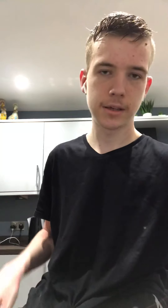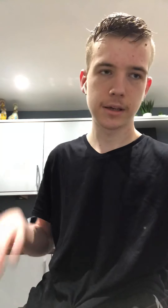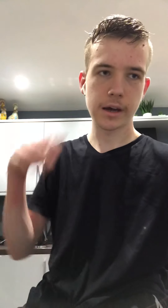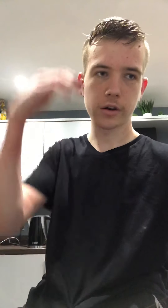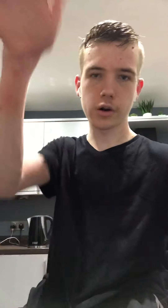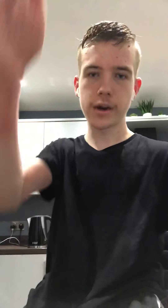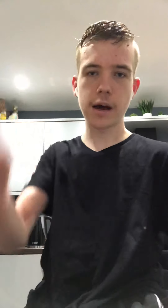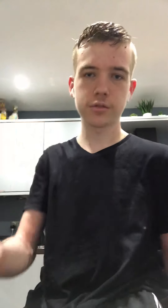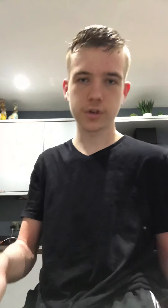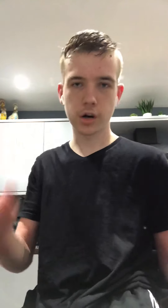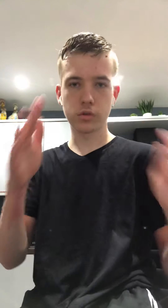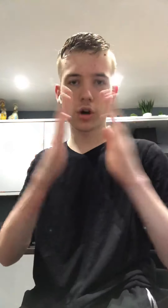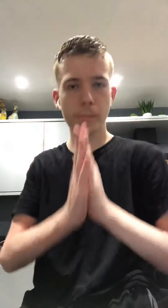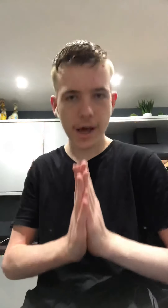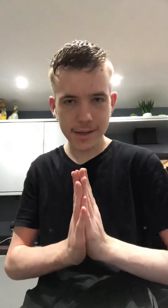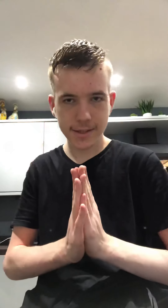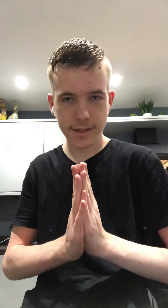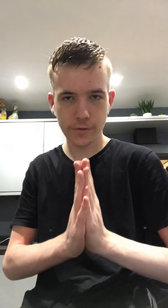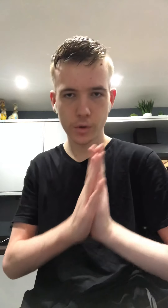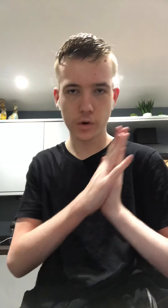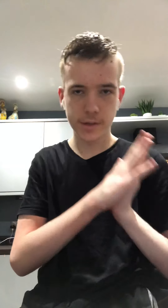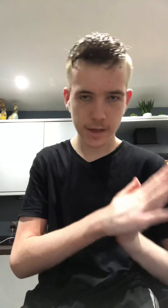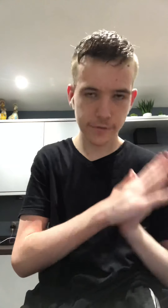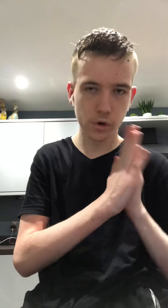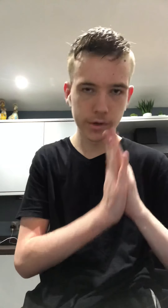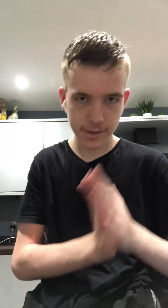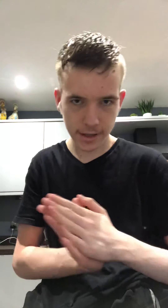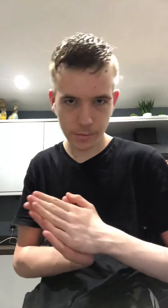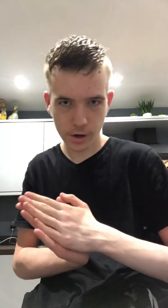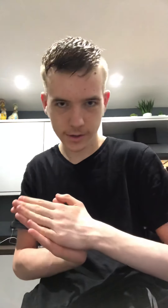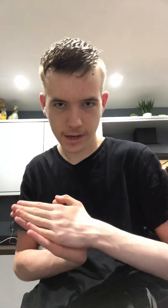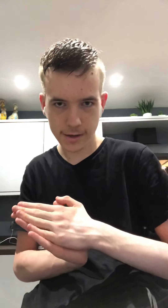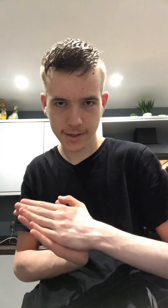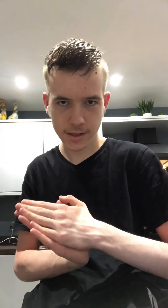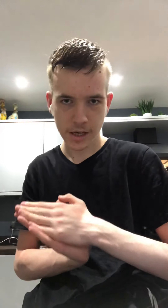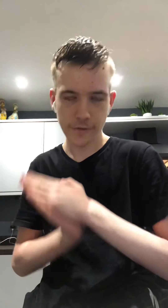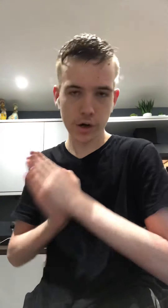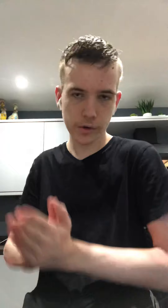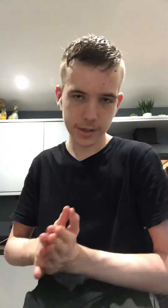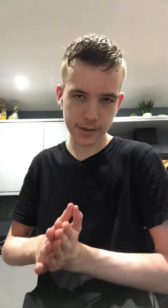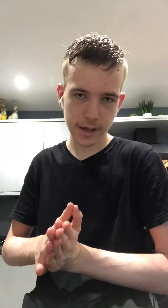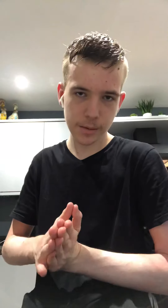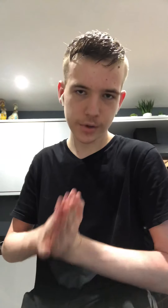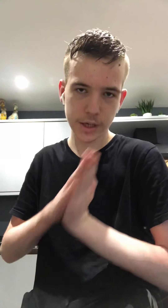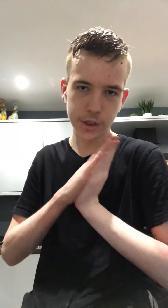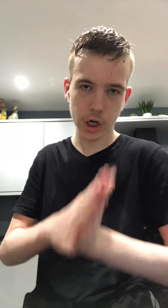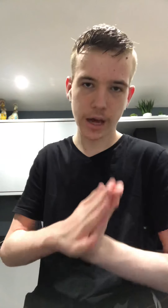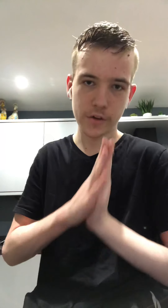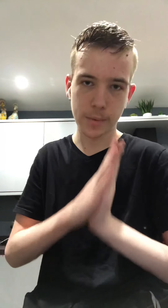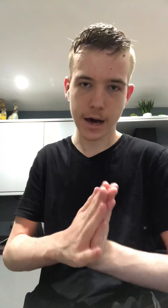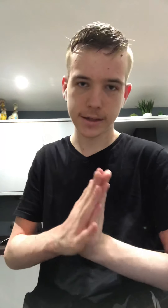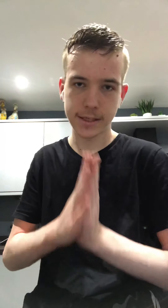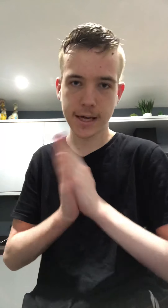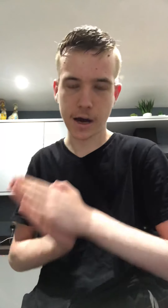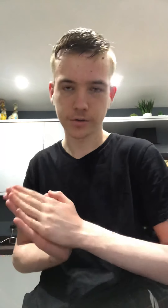I'm going to go now. So God bless if you were going to, if you're going to sleep girls and lads. If you're not going to sleep, enjoy having a party in your house.